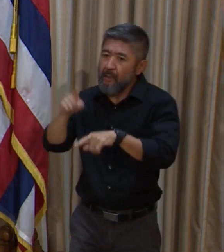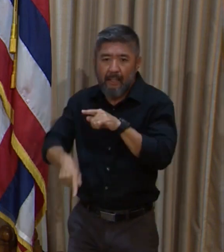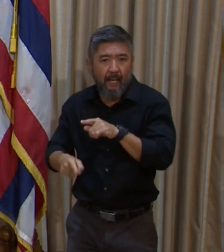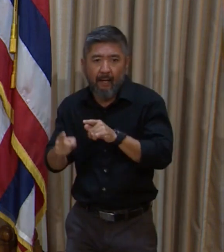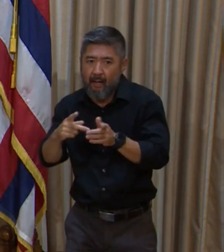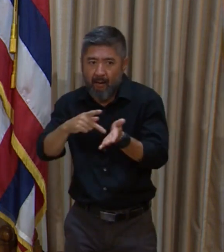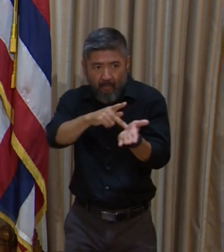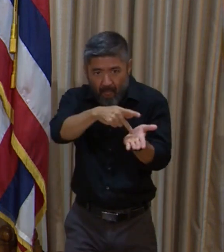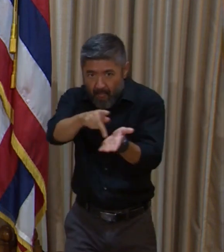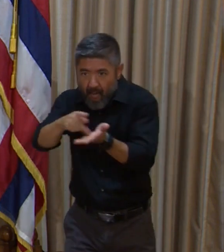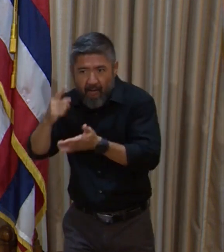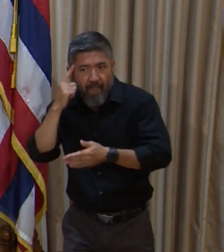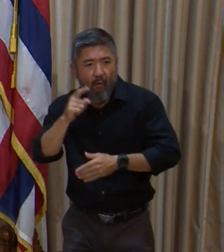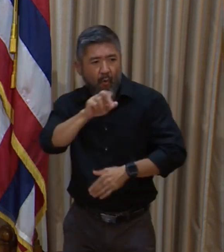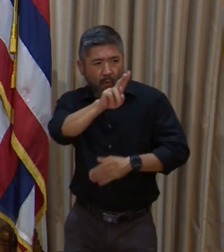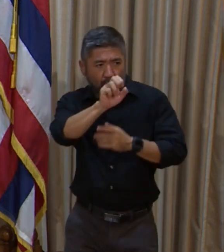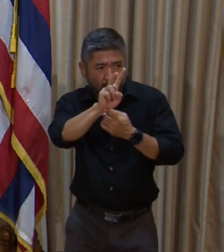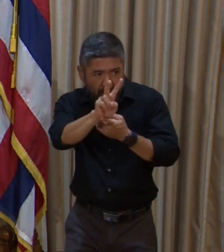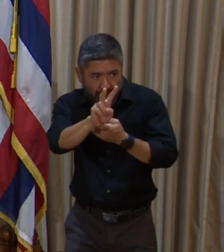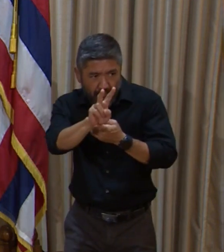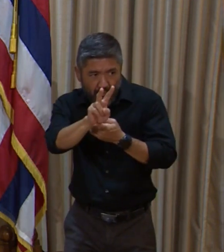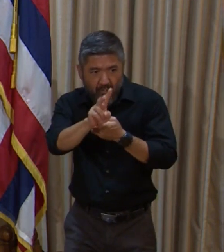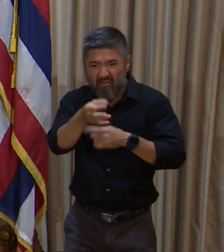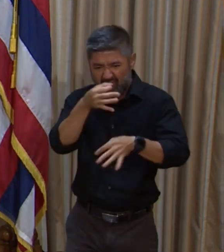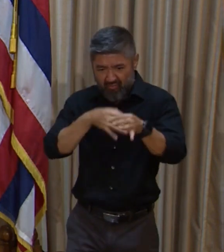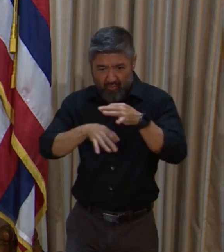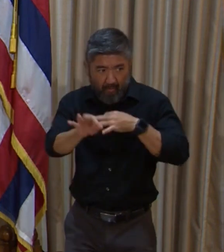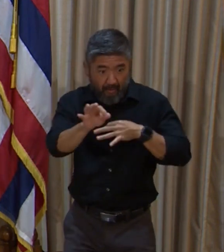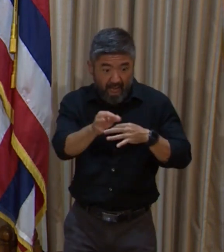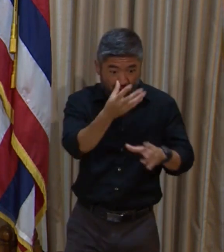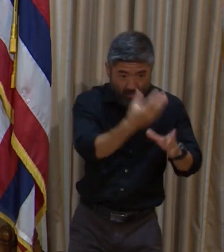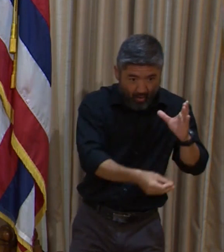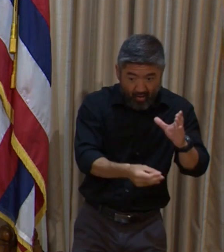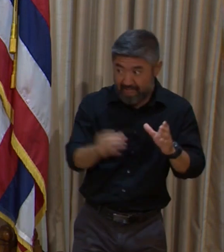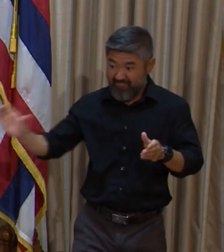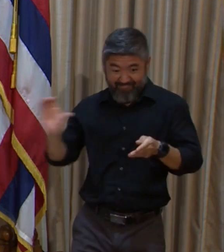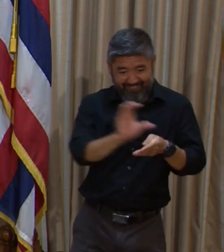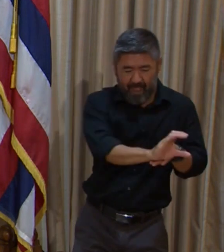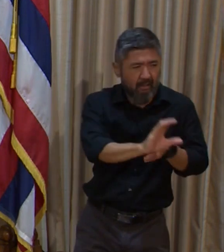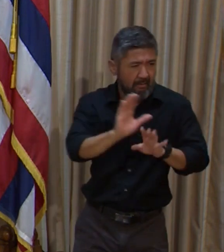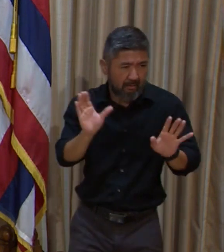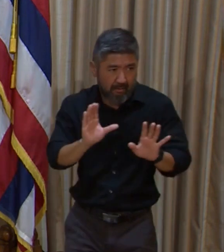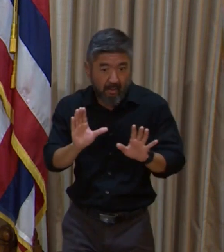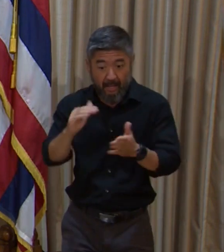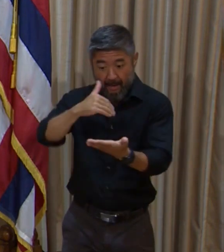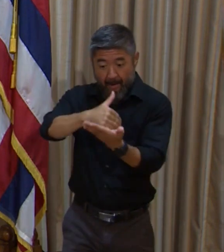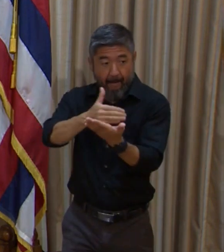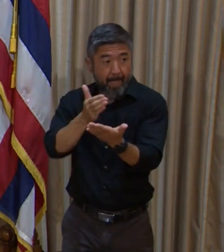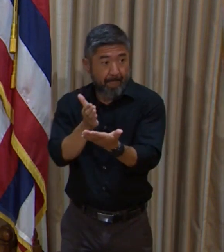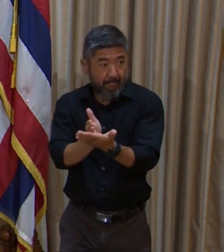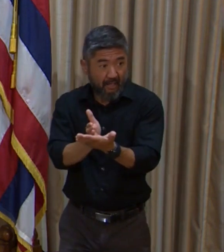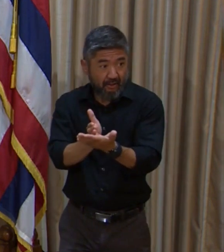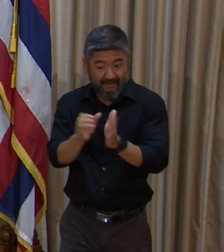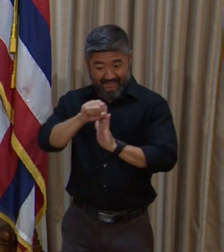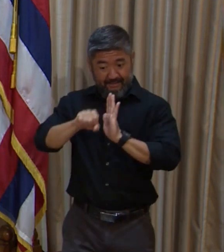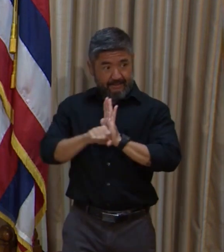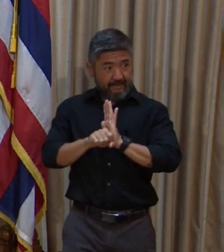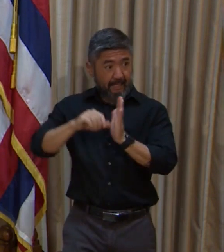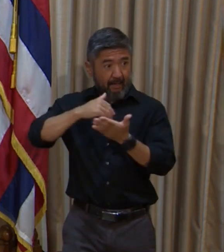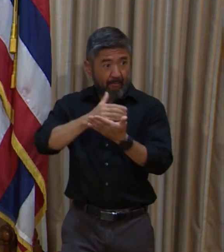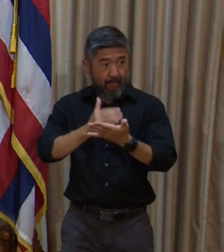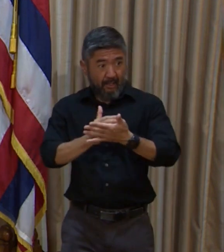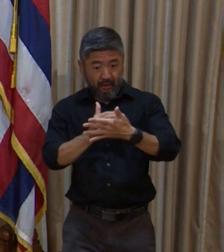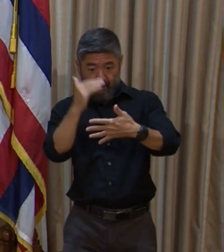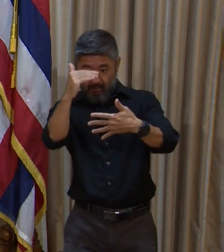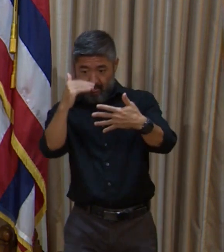and could not be used to cover any existing budget item that existed